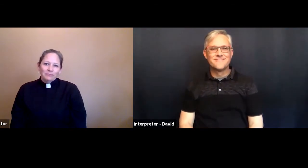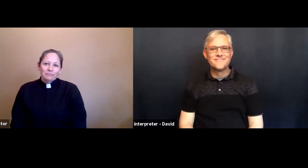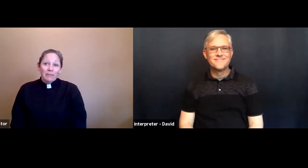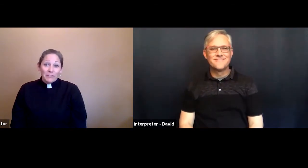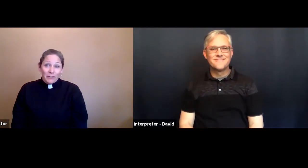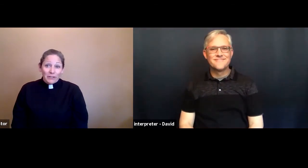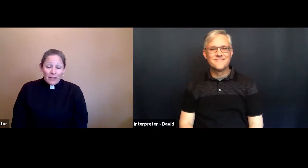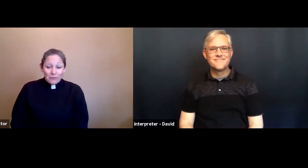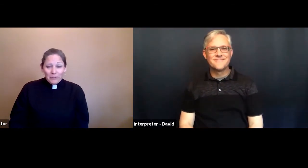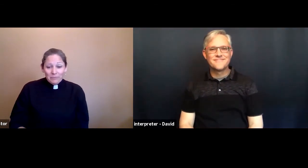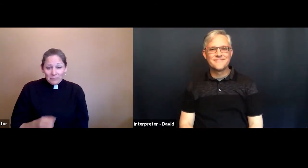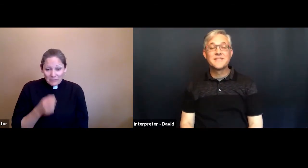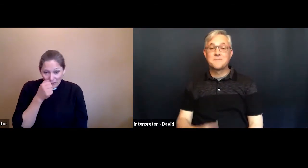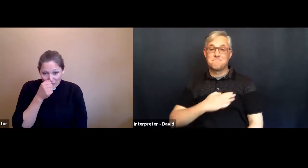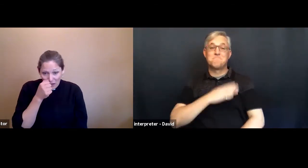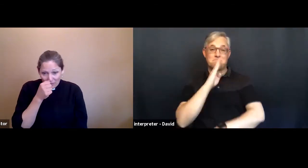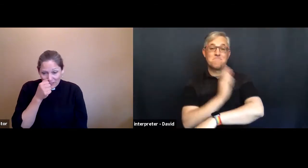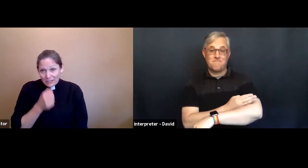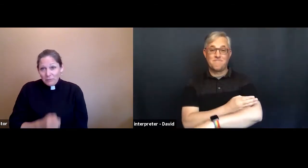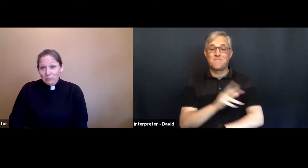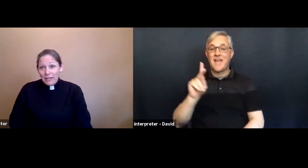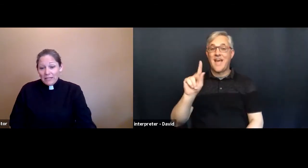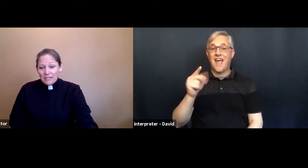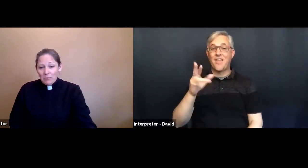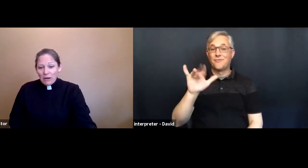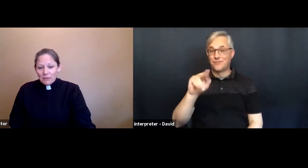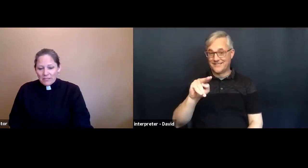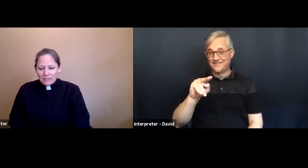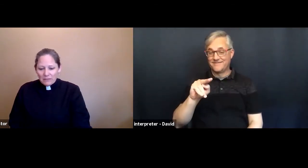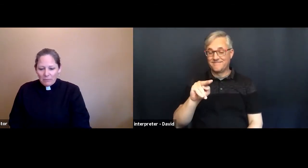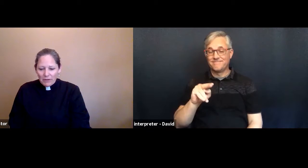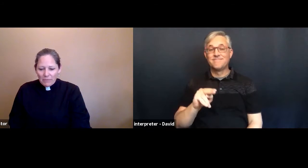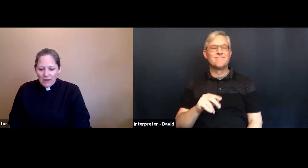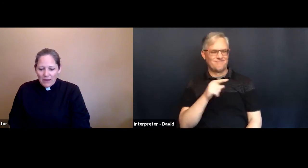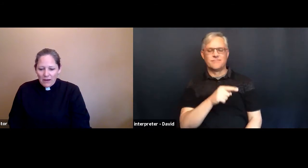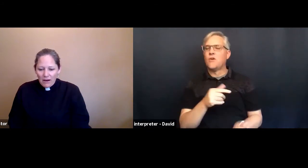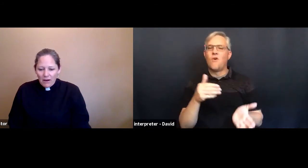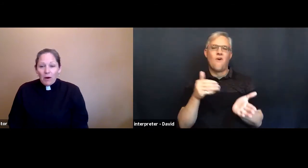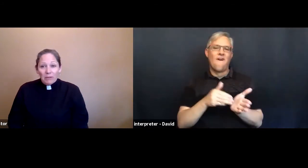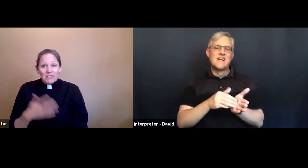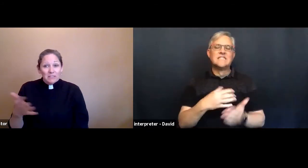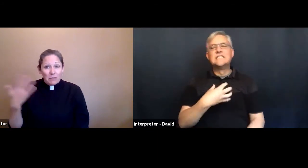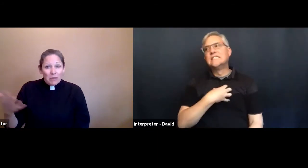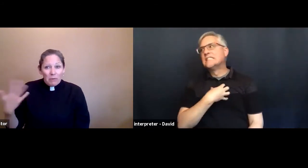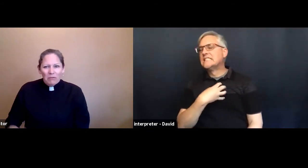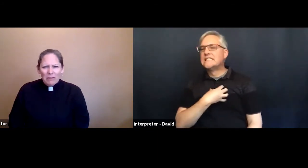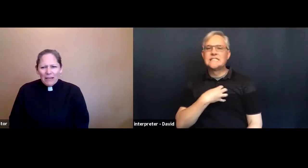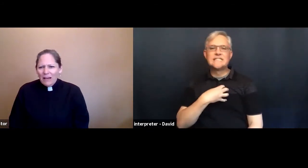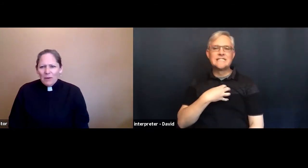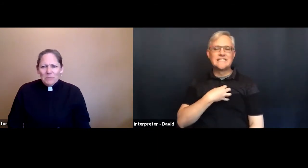My daughter, Catherine, has often complained about the dilemma, about this dilemma, about like, I'm